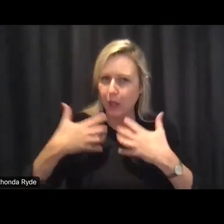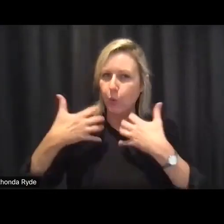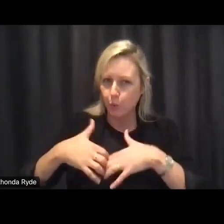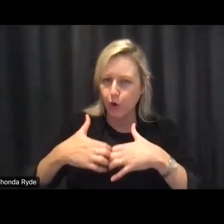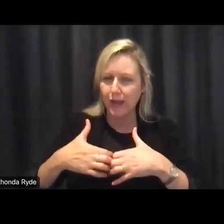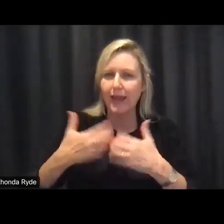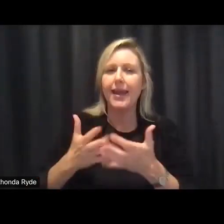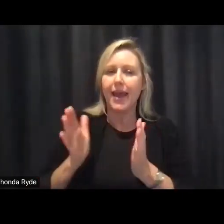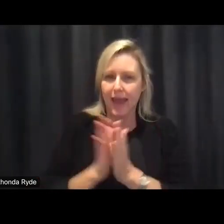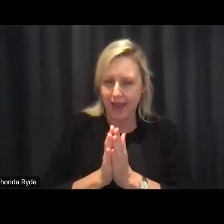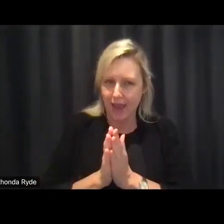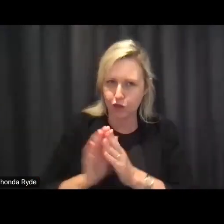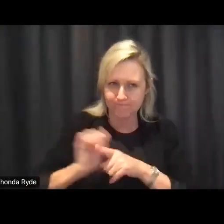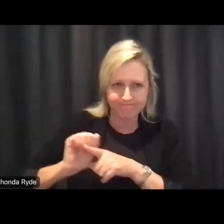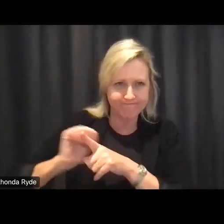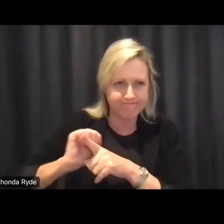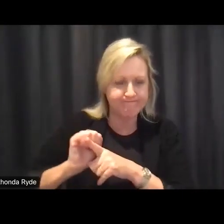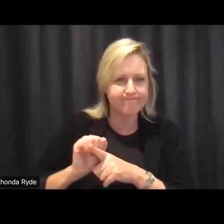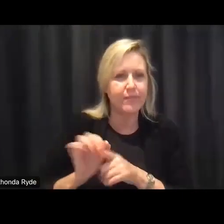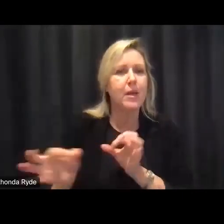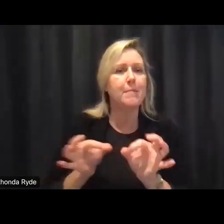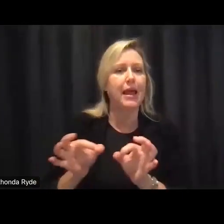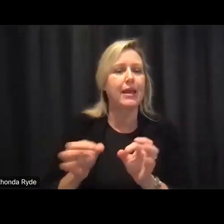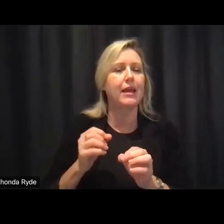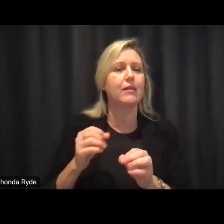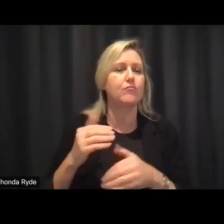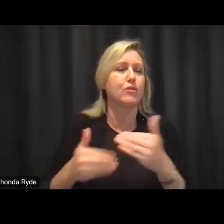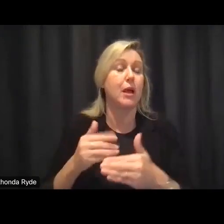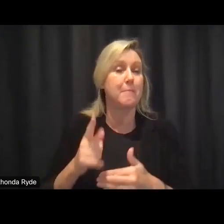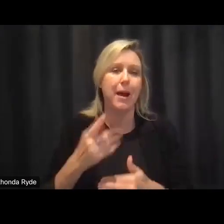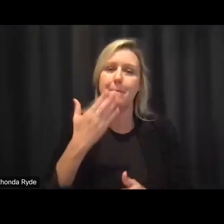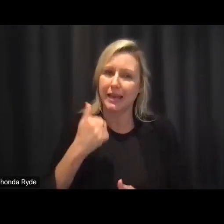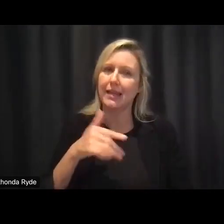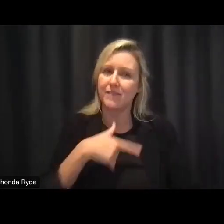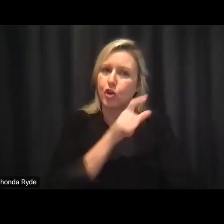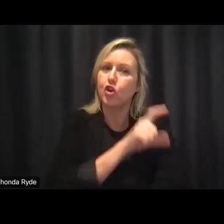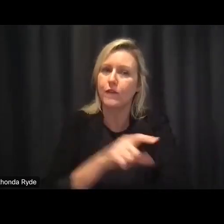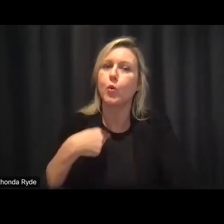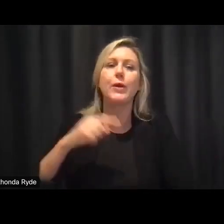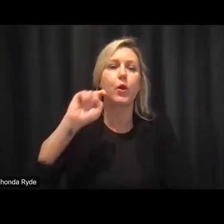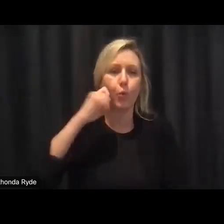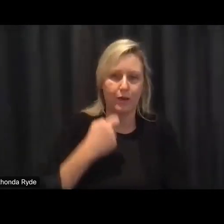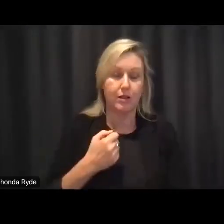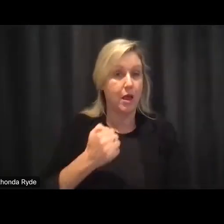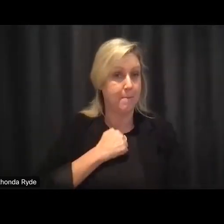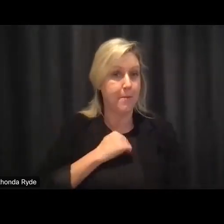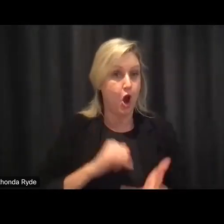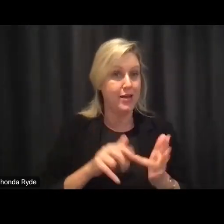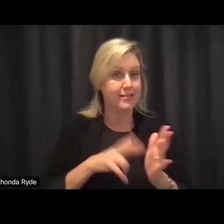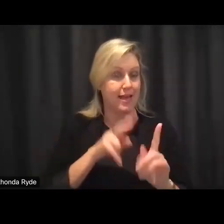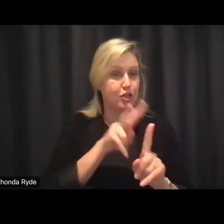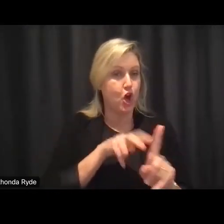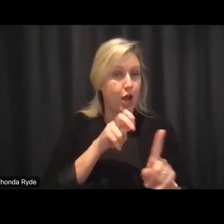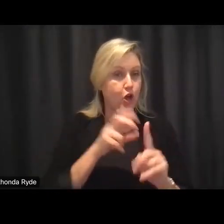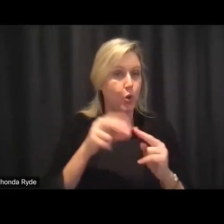overhaul the planning process what i can tell you is we will and um as someone whose son was diagnosed with autism over